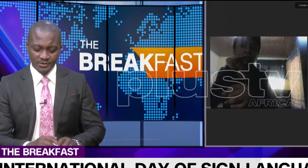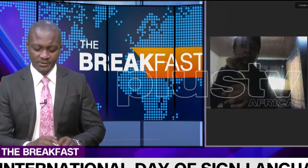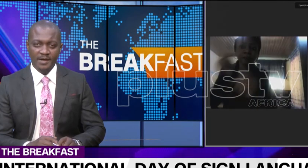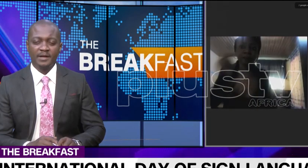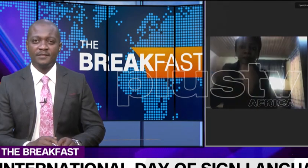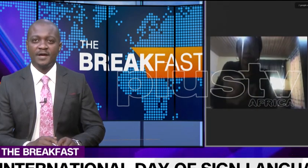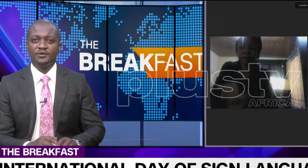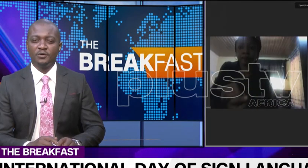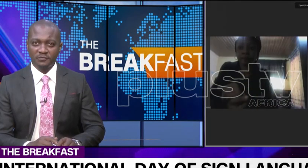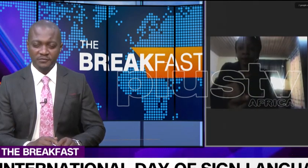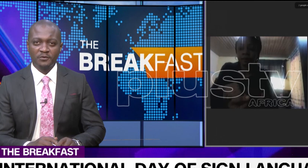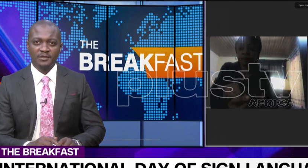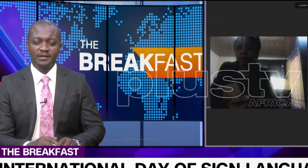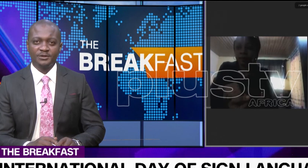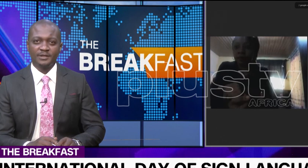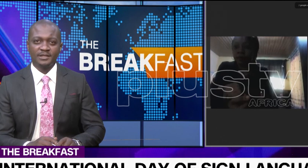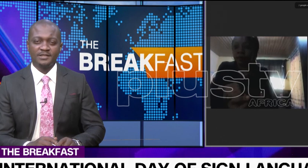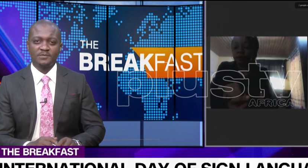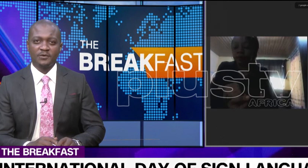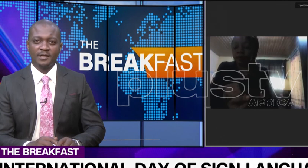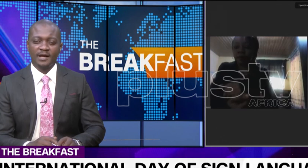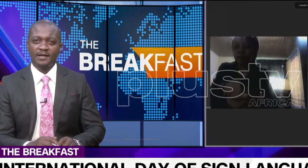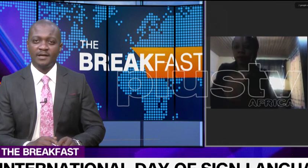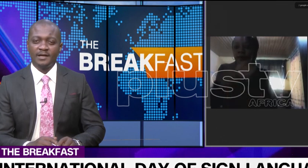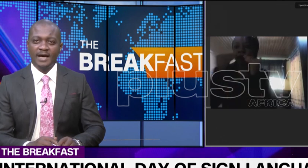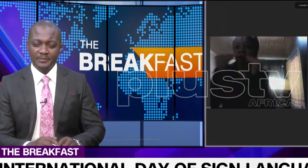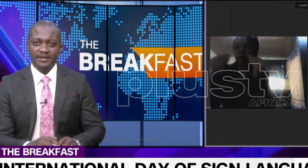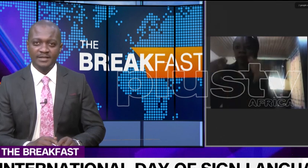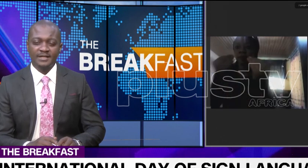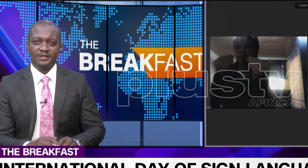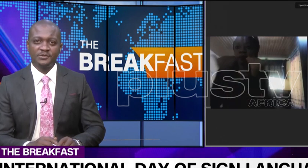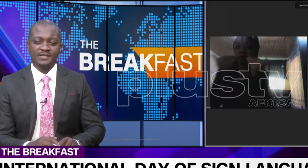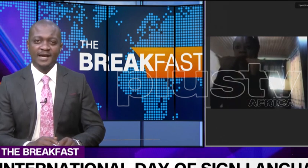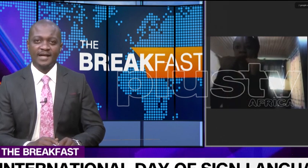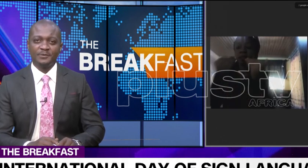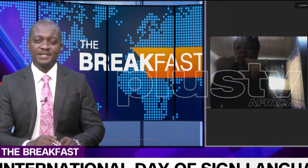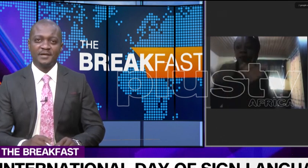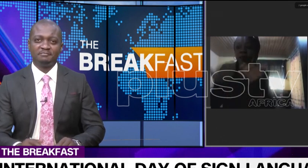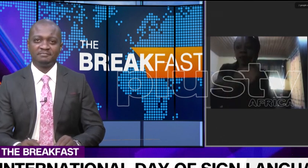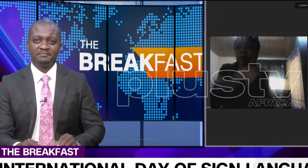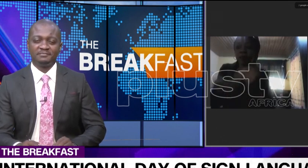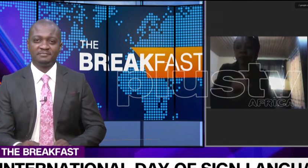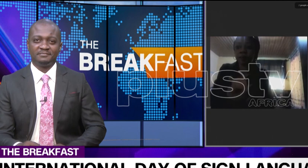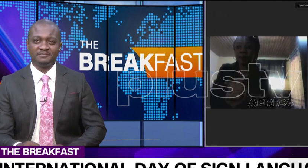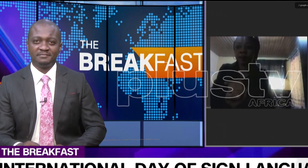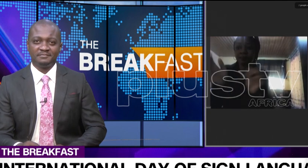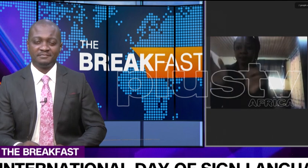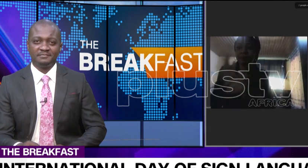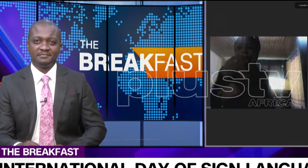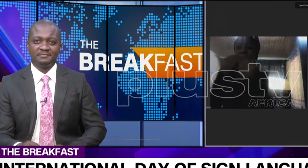Ozemine, thank you both for joining us this morning and happy International Sign Language Day. Thank you very